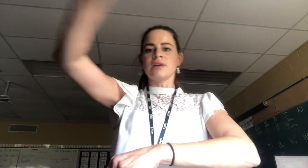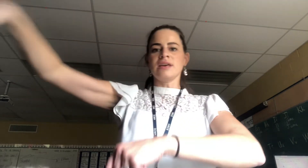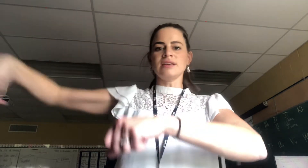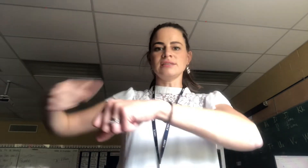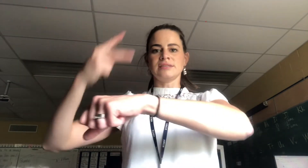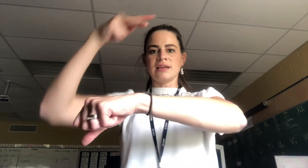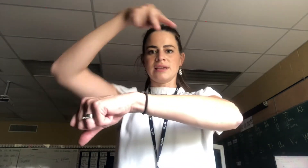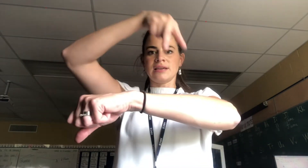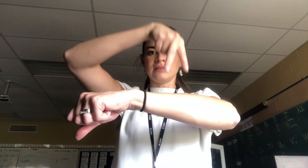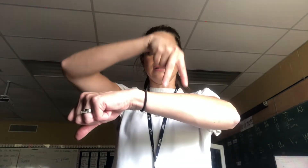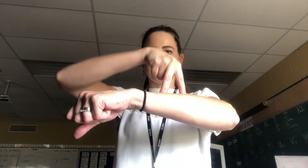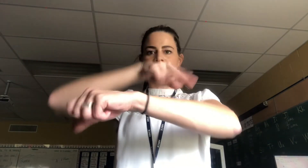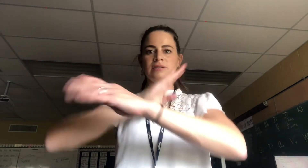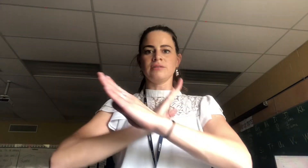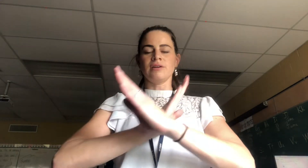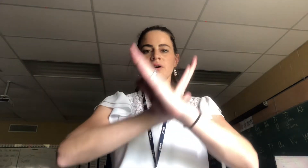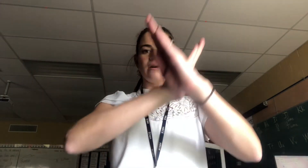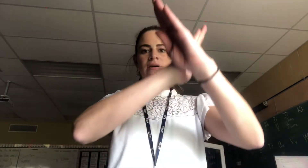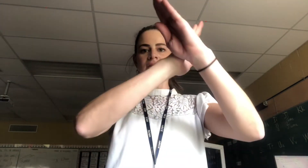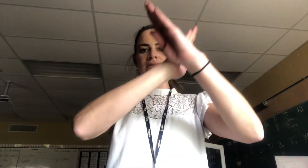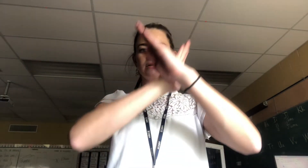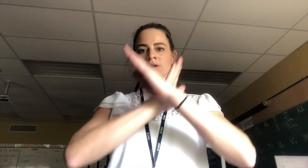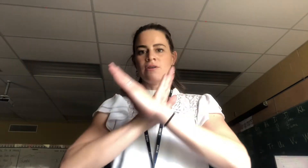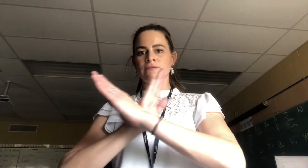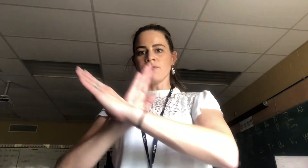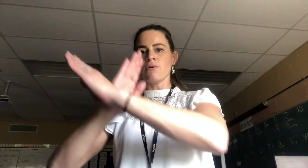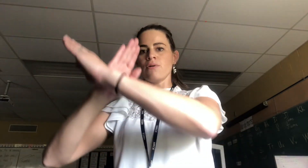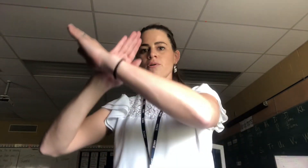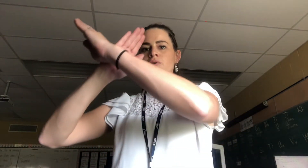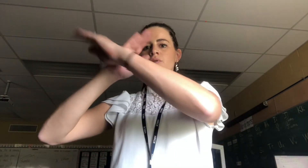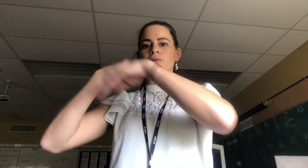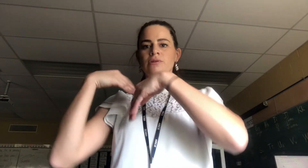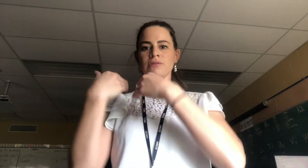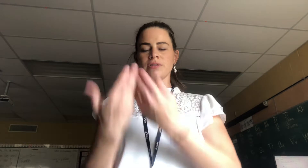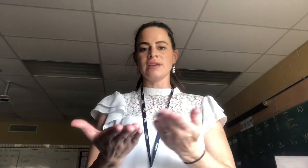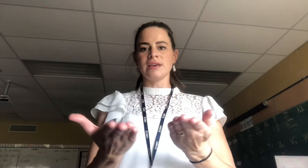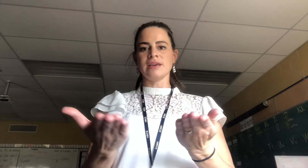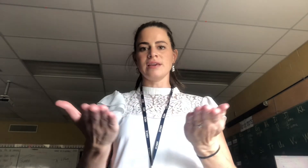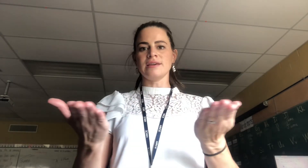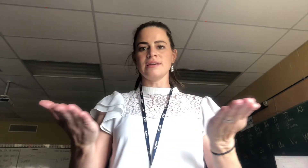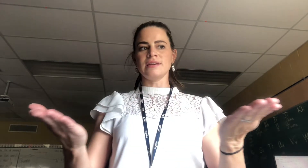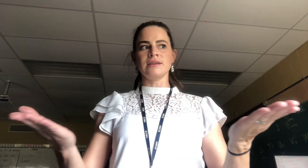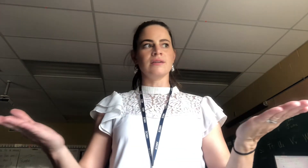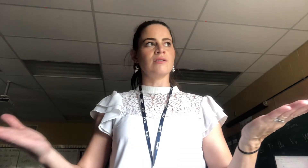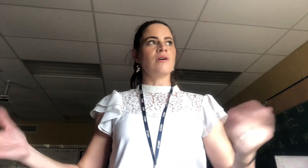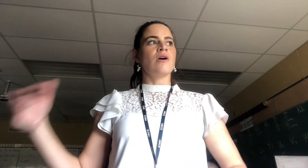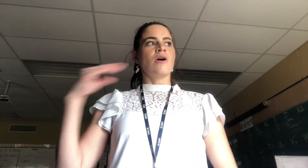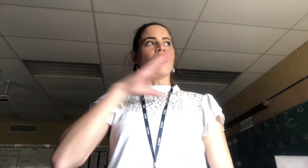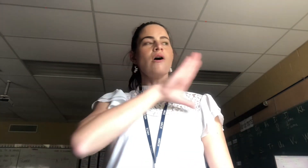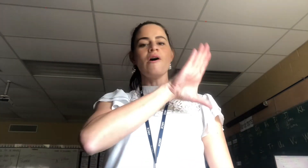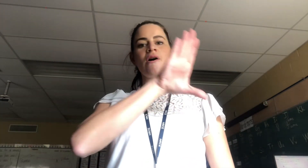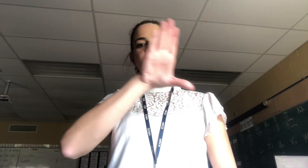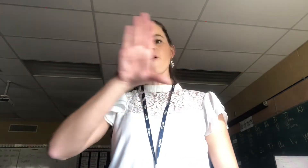we stand on guard for thee, oh